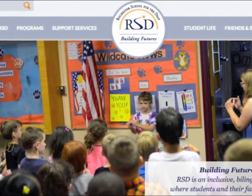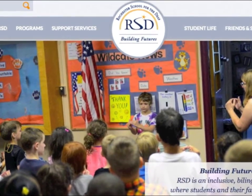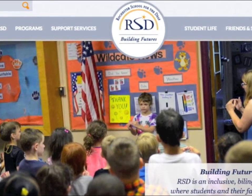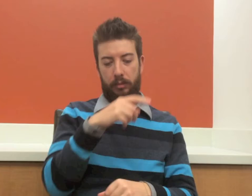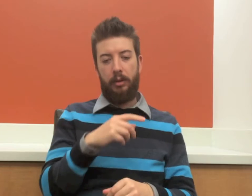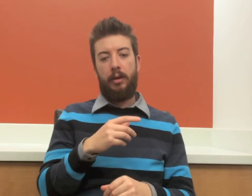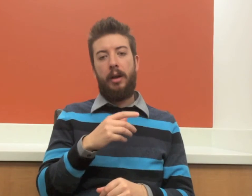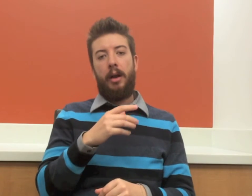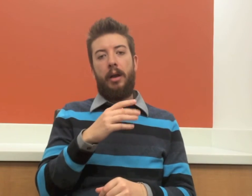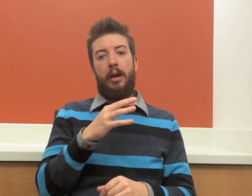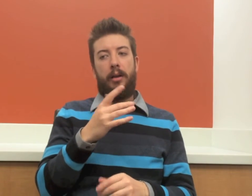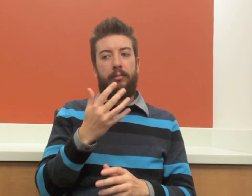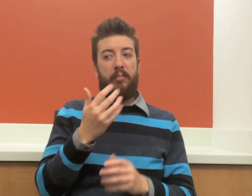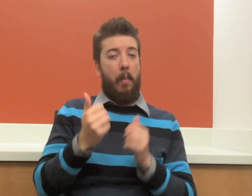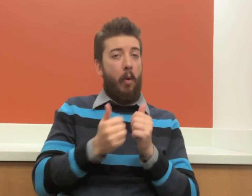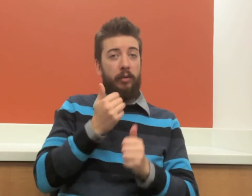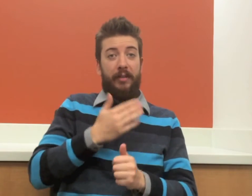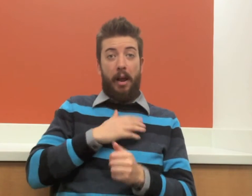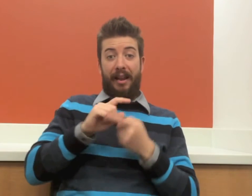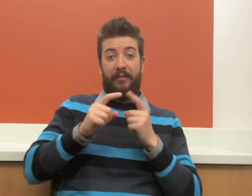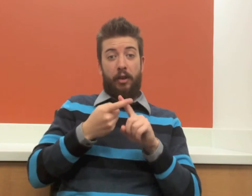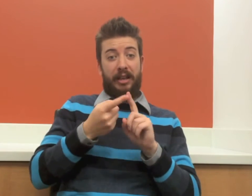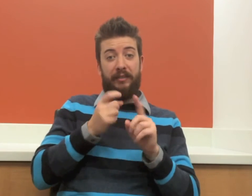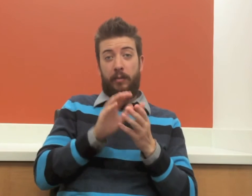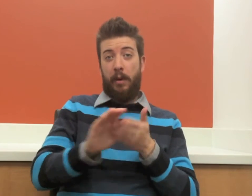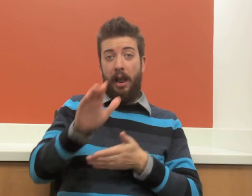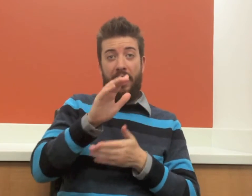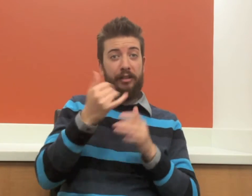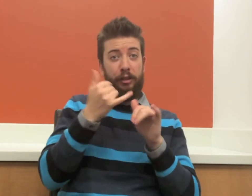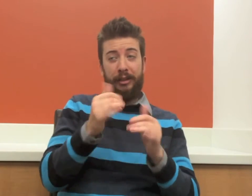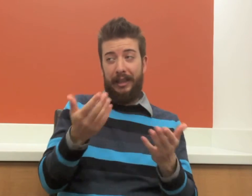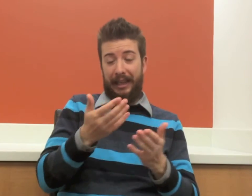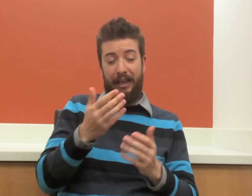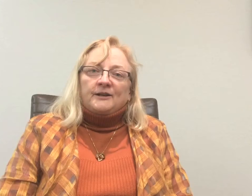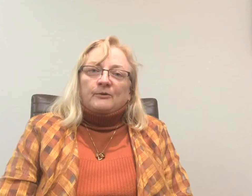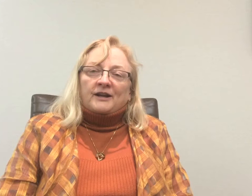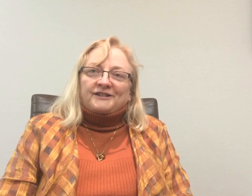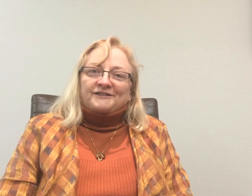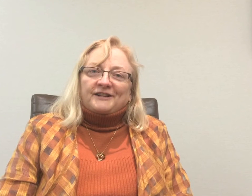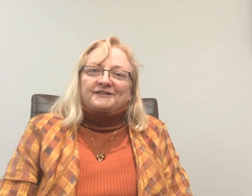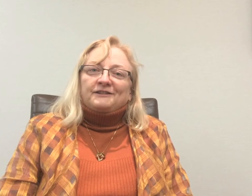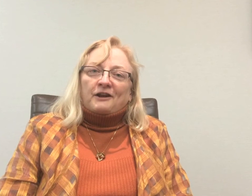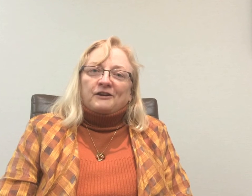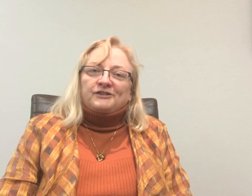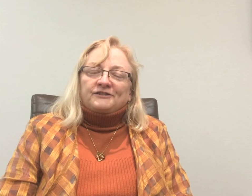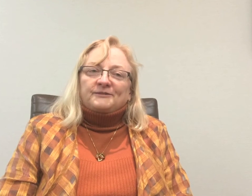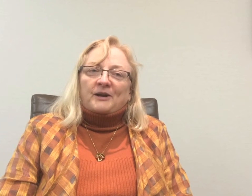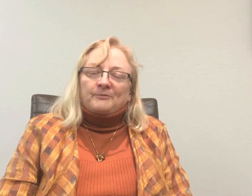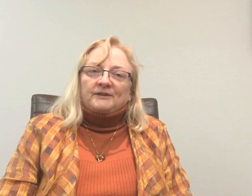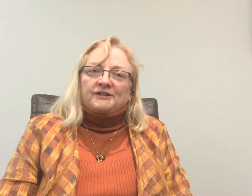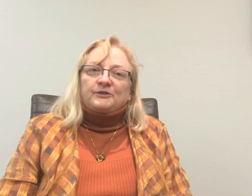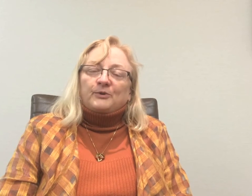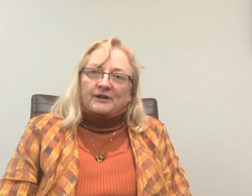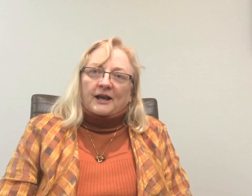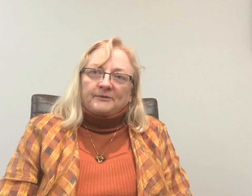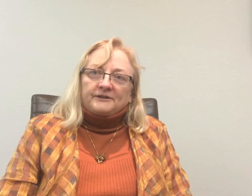So most of my friends from college are still here. Rochester has the largest population per capita